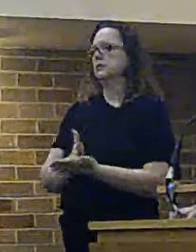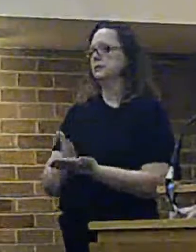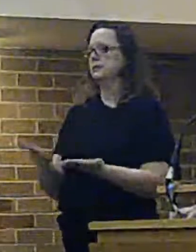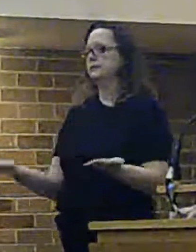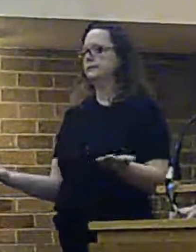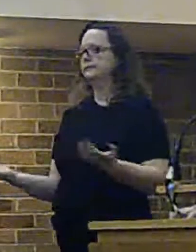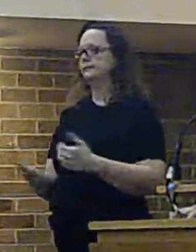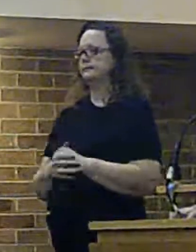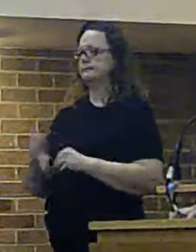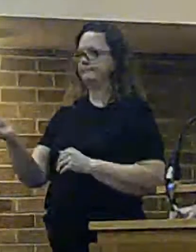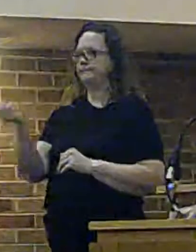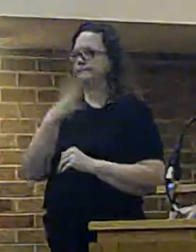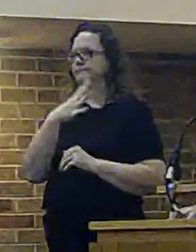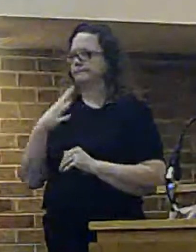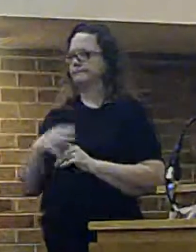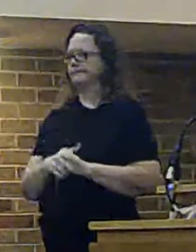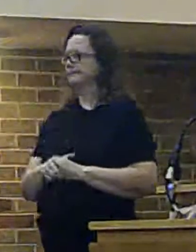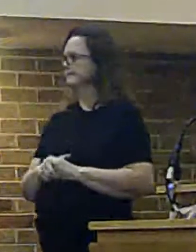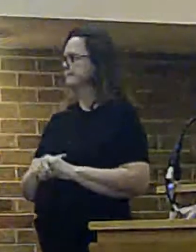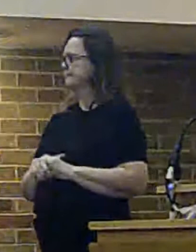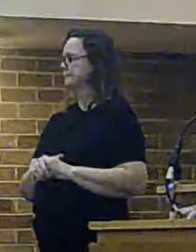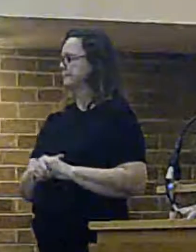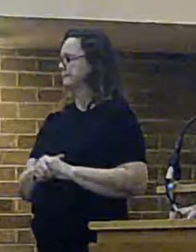Can you move the slide on please? Thanks.